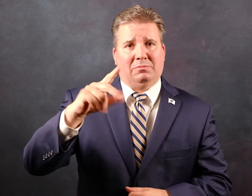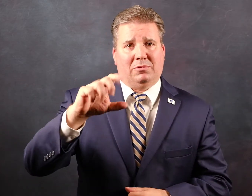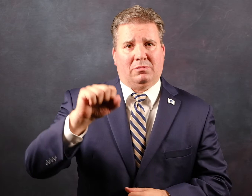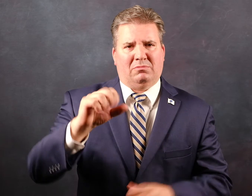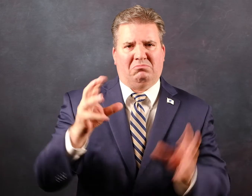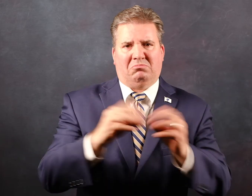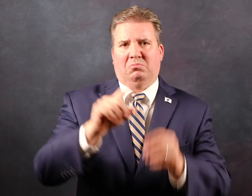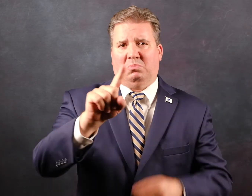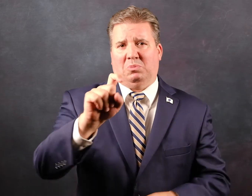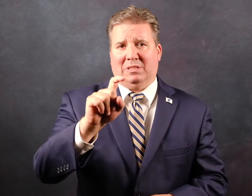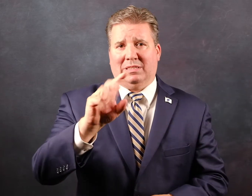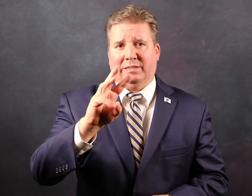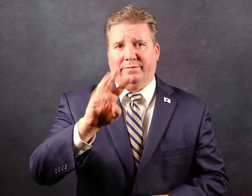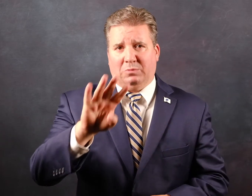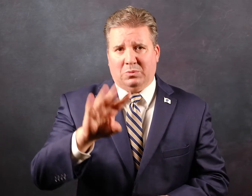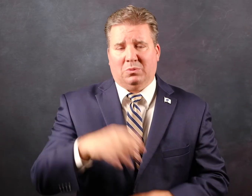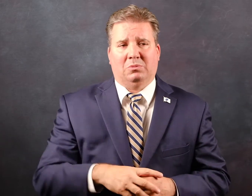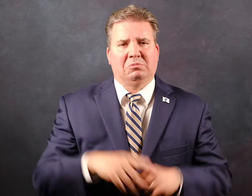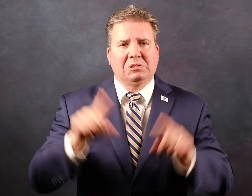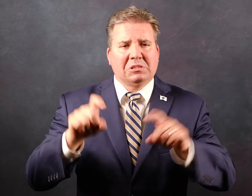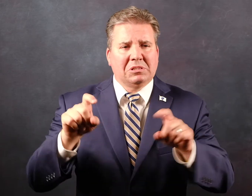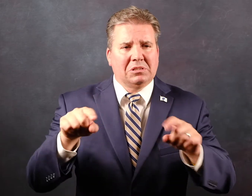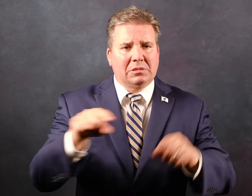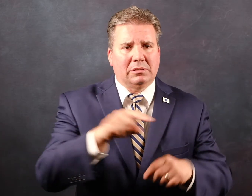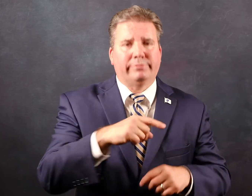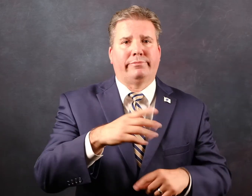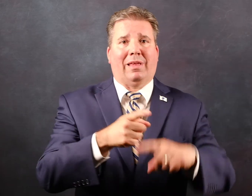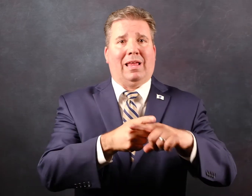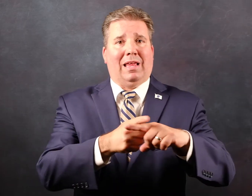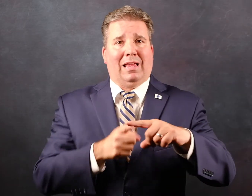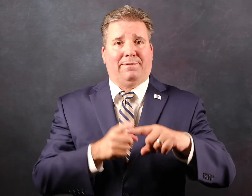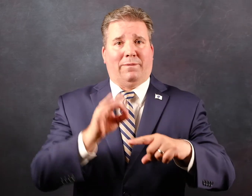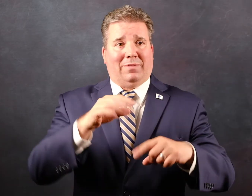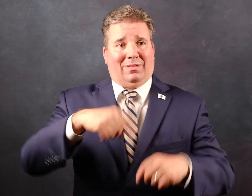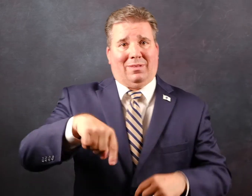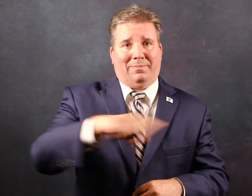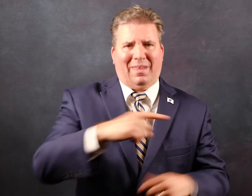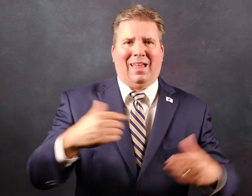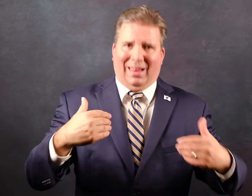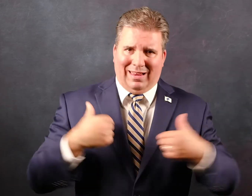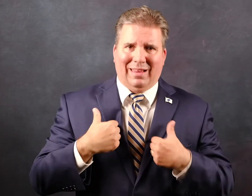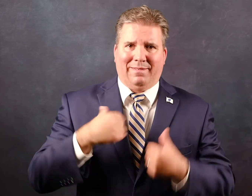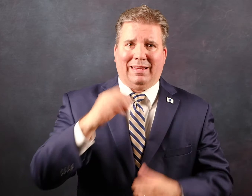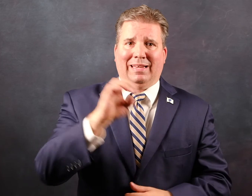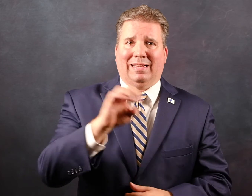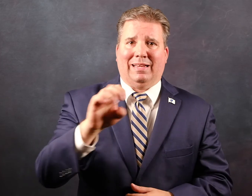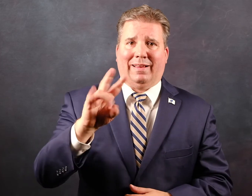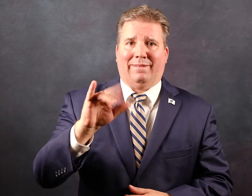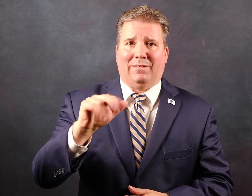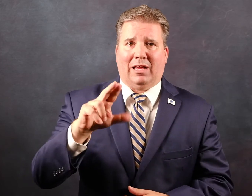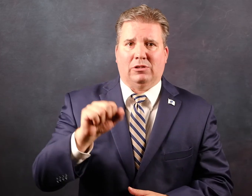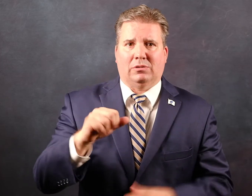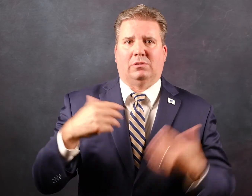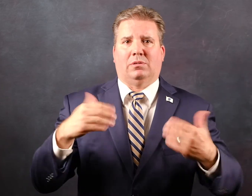mosquitoes in total 163 half of those are infected with the triple E virus